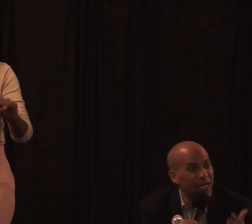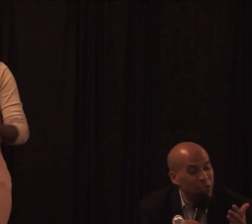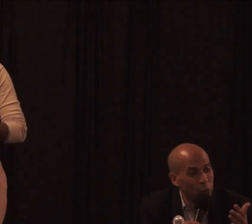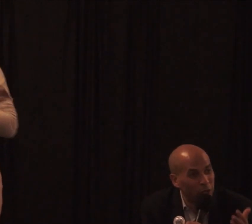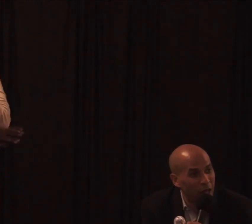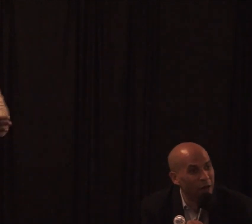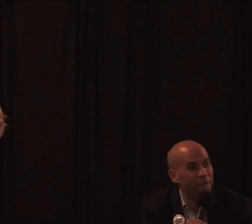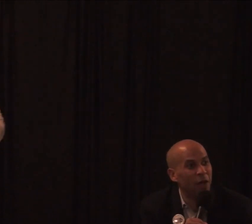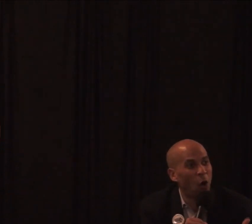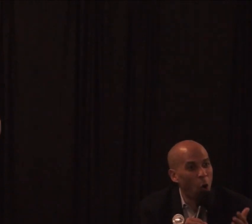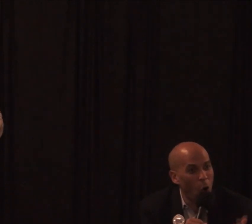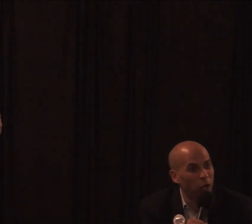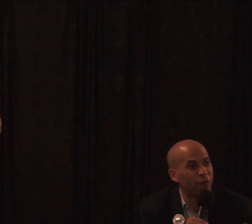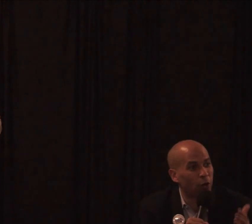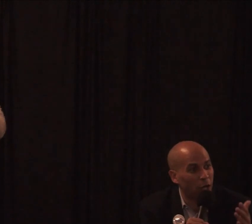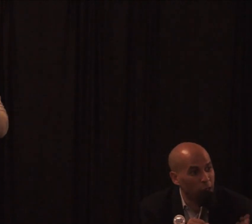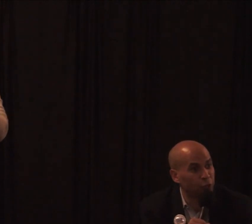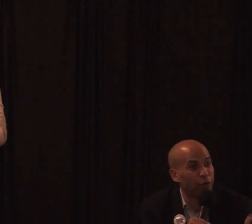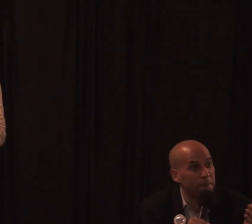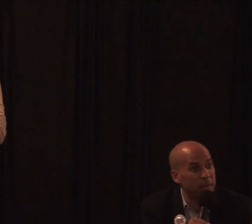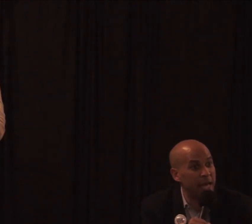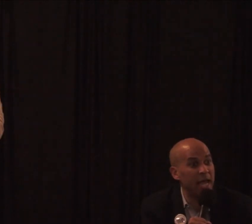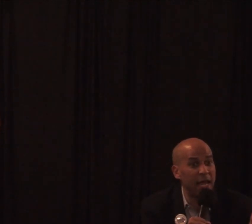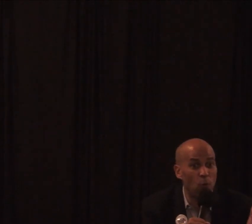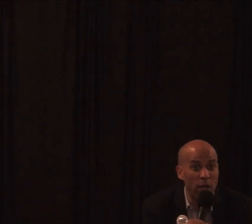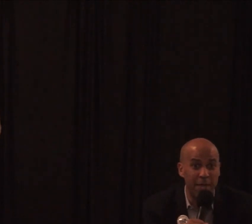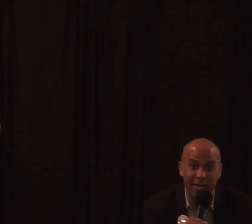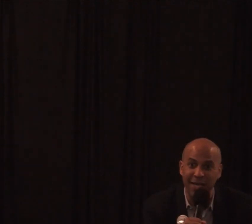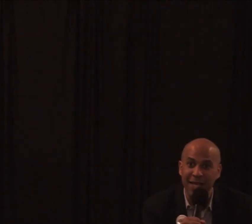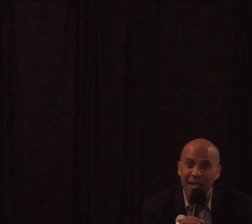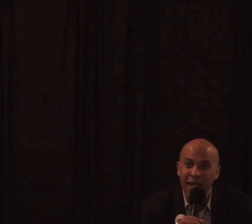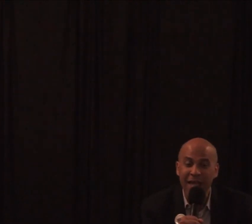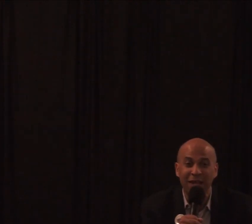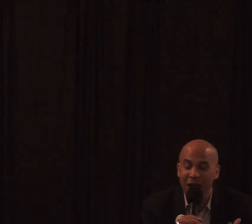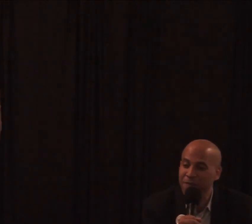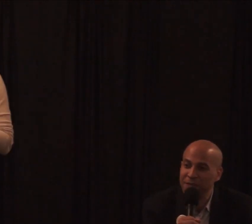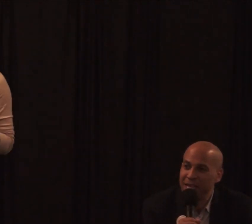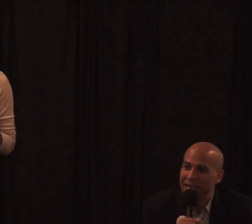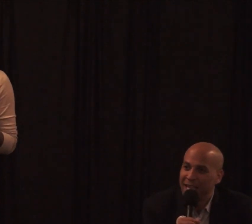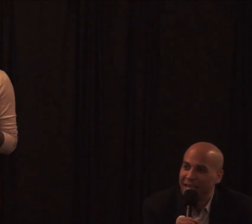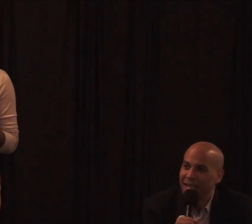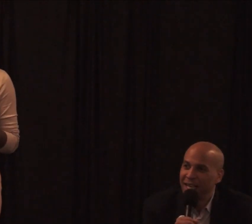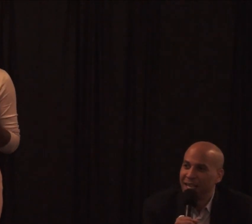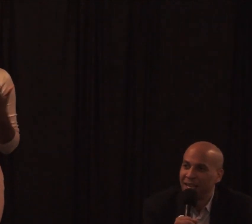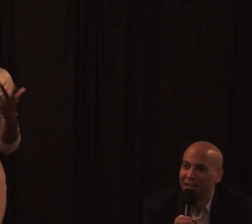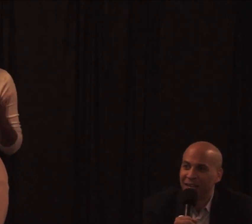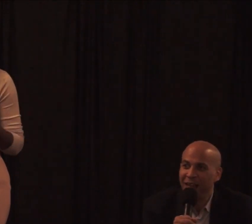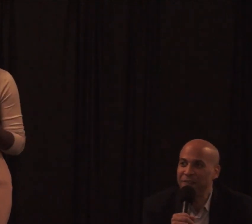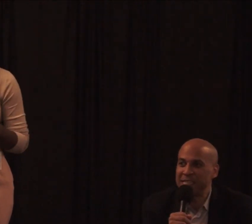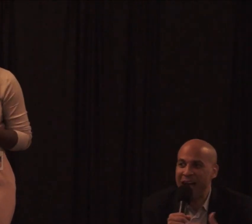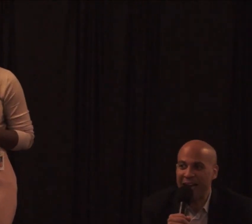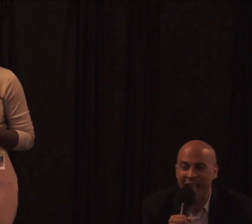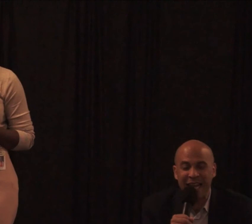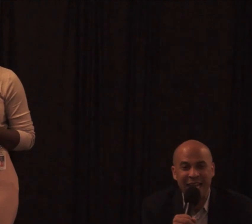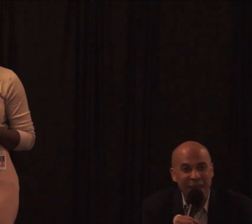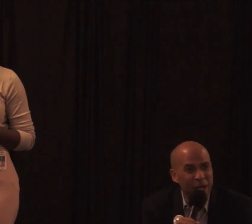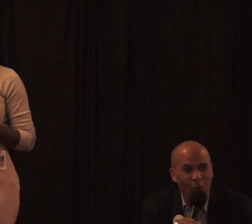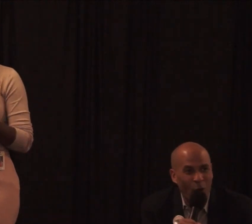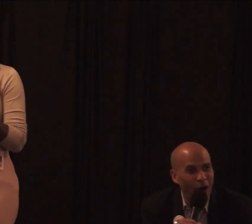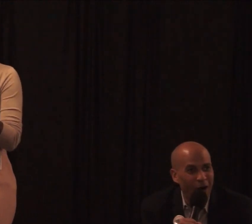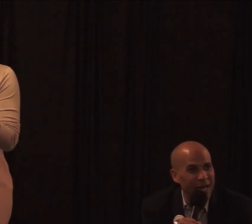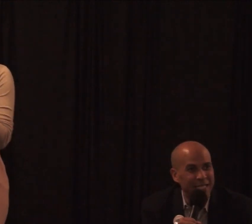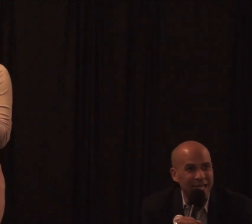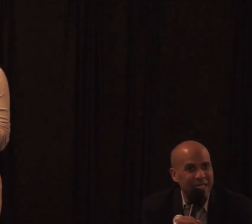unless you love all of your country men and women. And love, love is not an